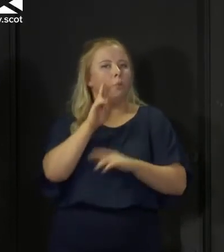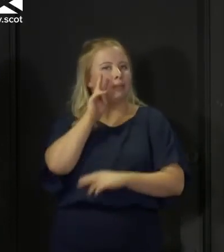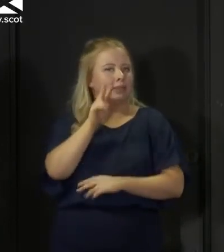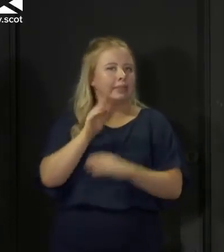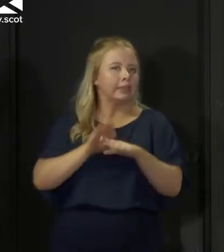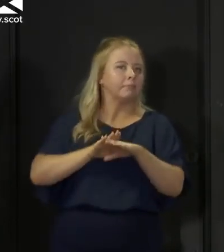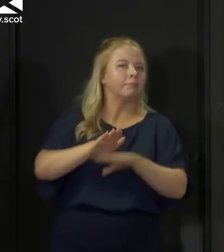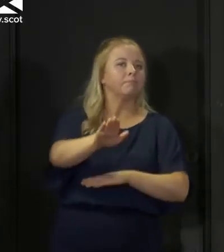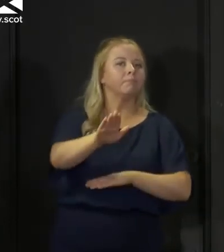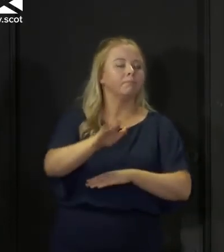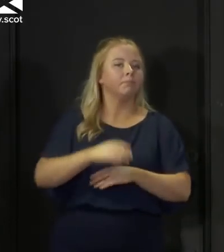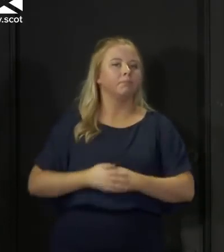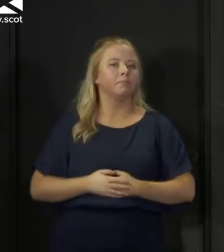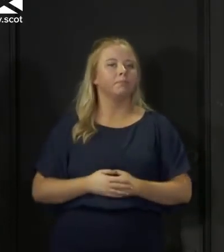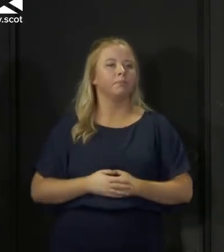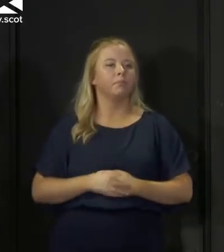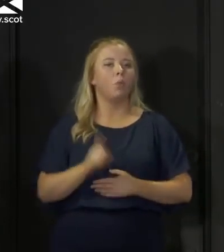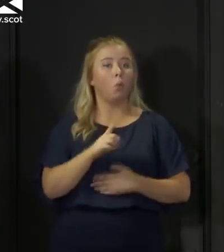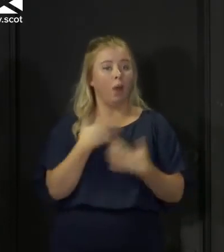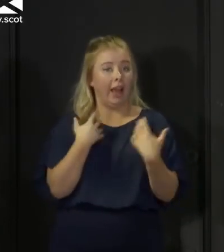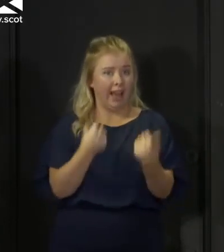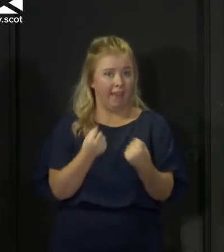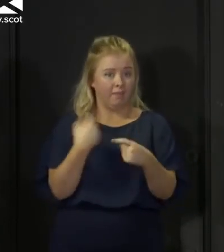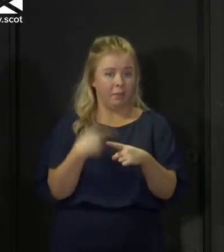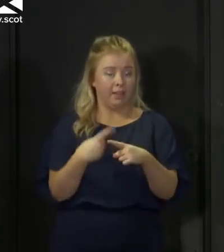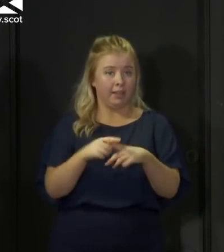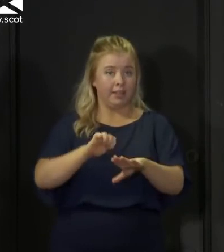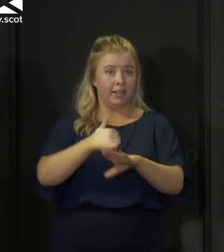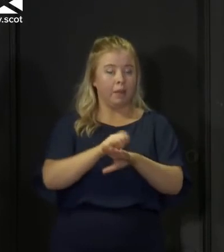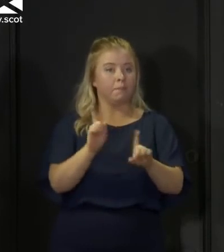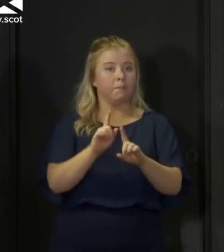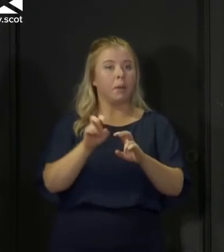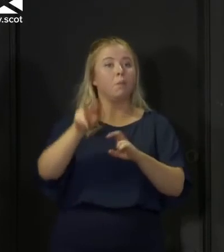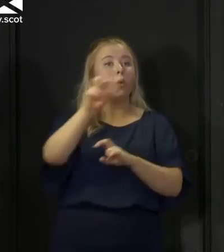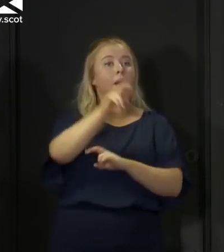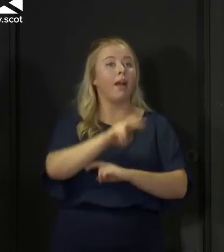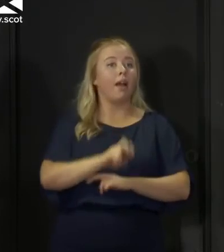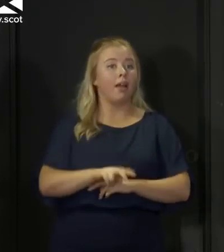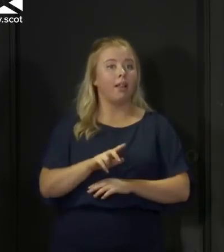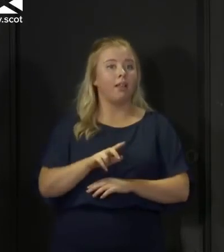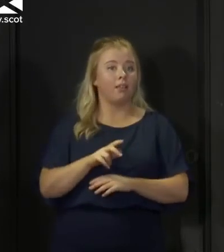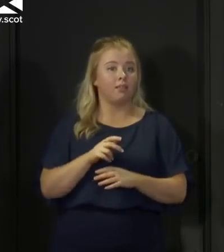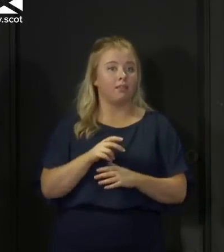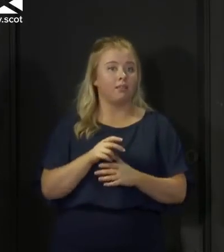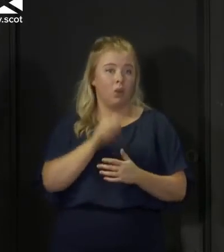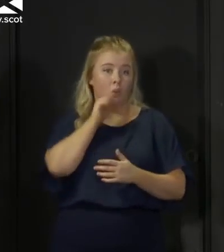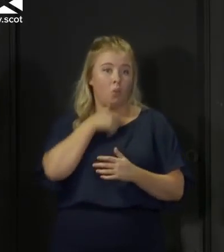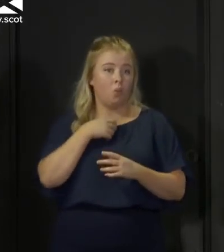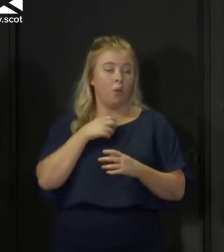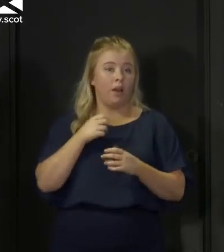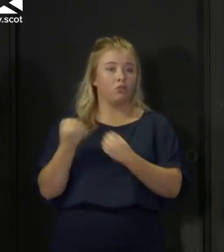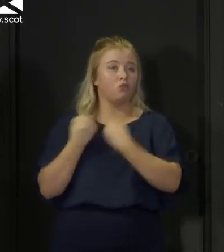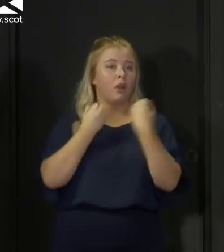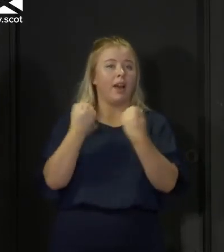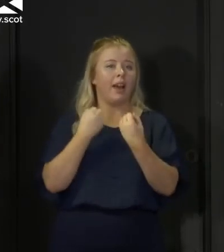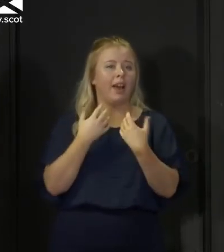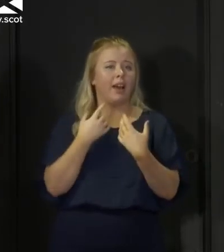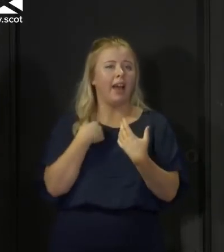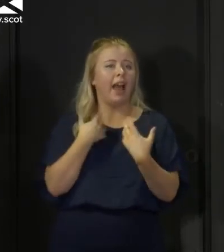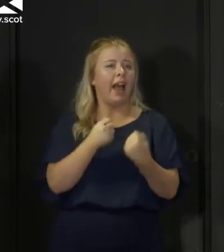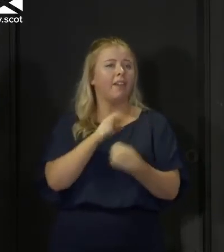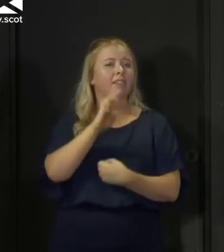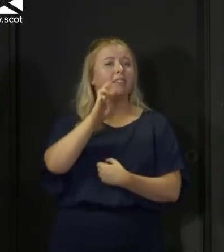enhance over the period. What is there immediately are the mobile testing units, which go to different parts. I there's 13 of them